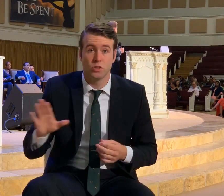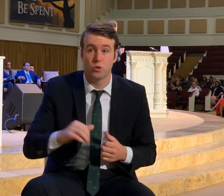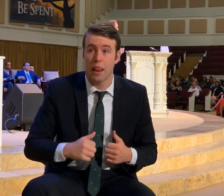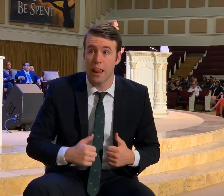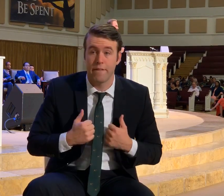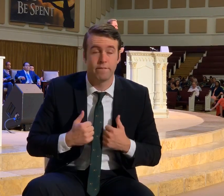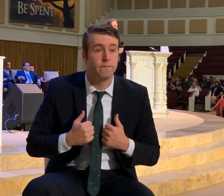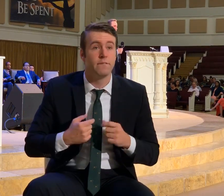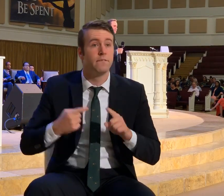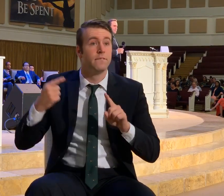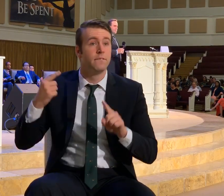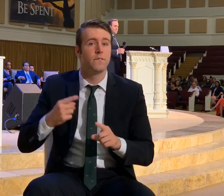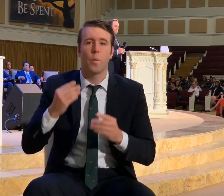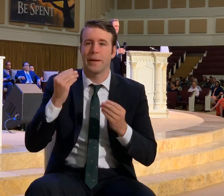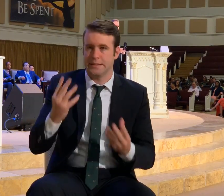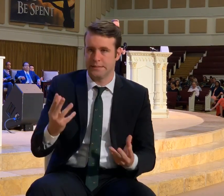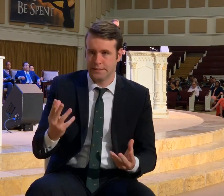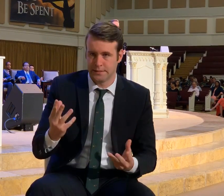Is about obedience.